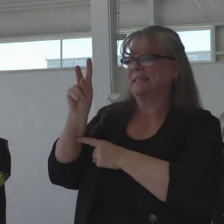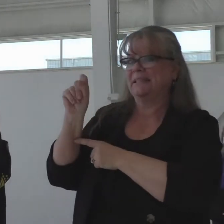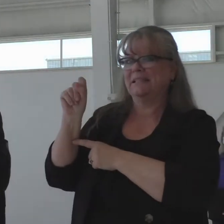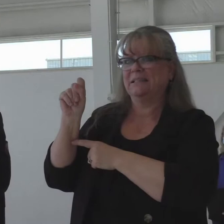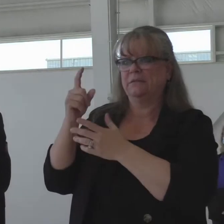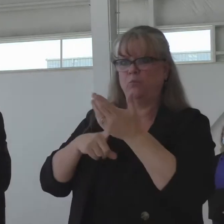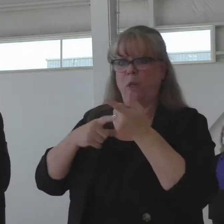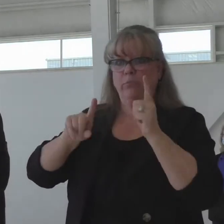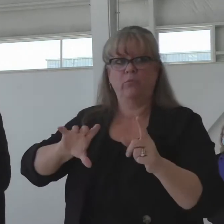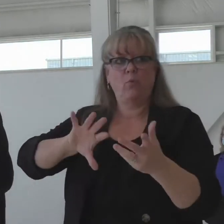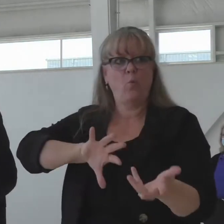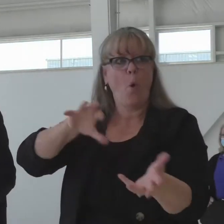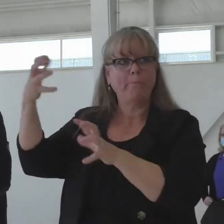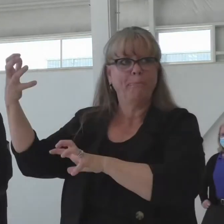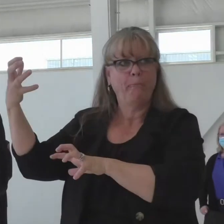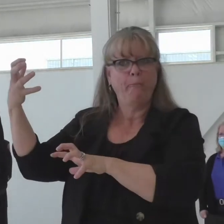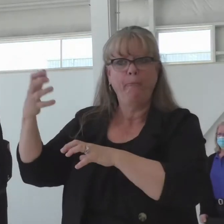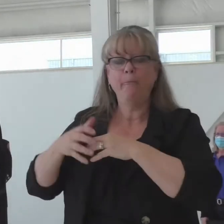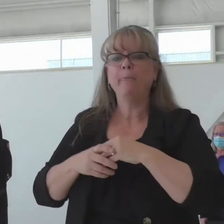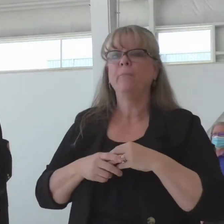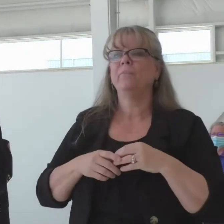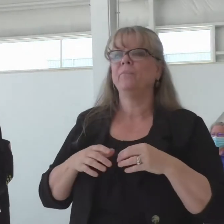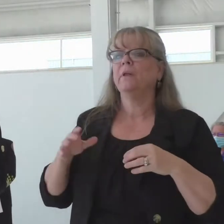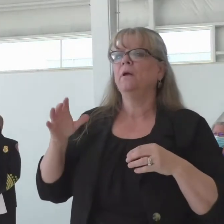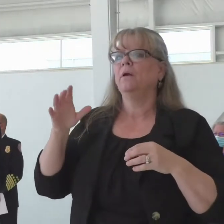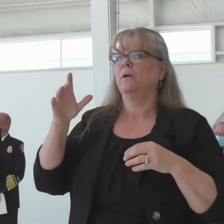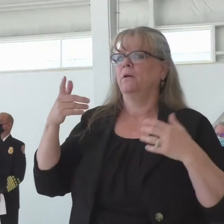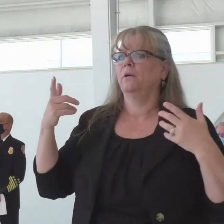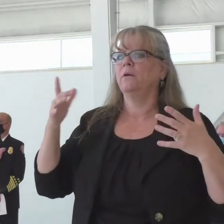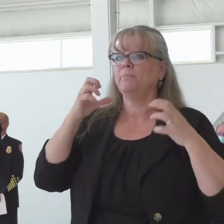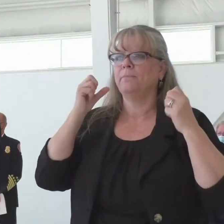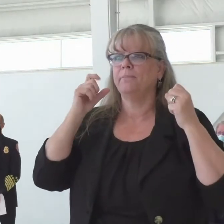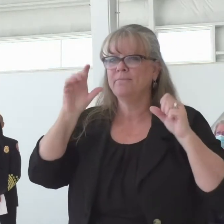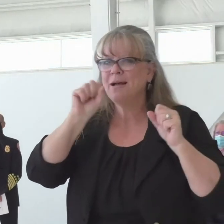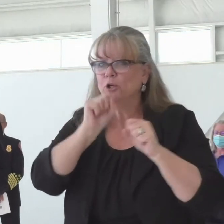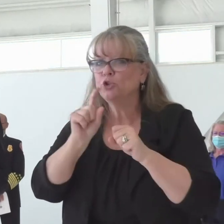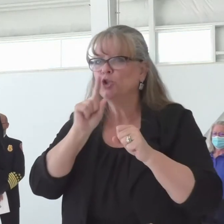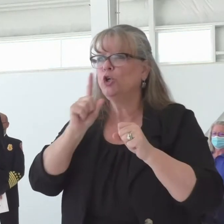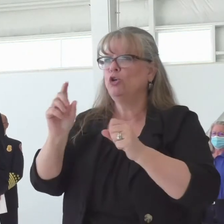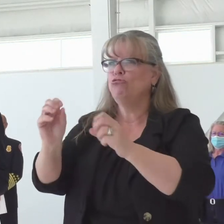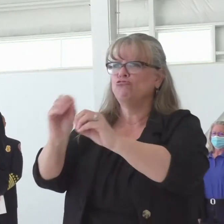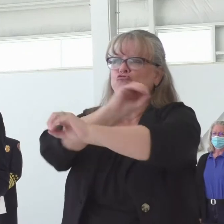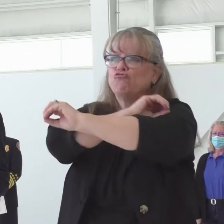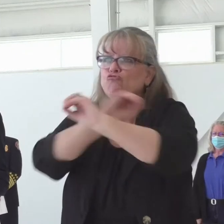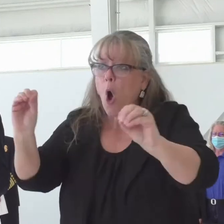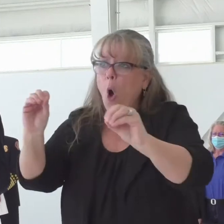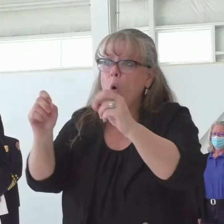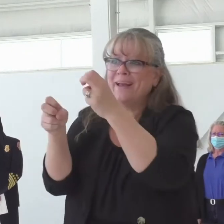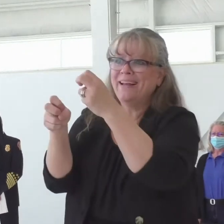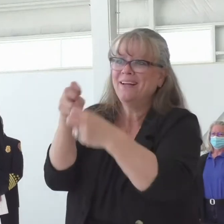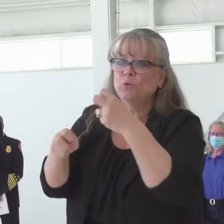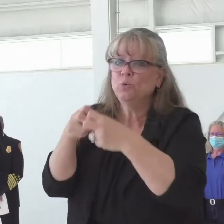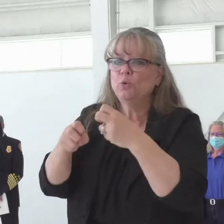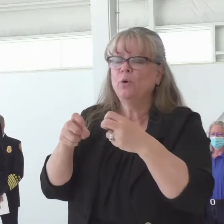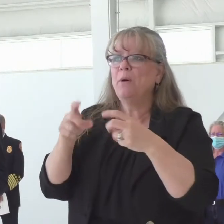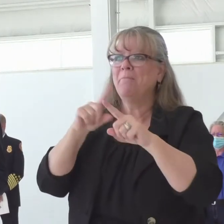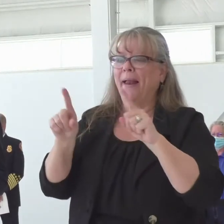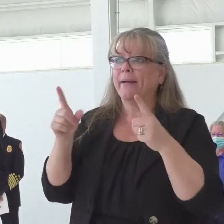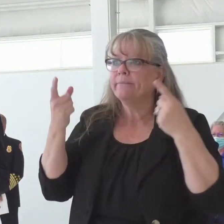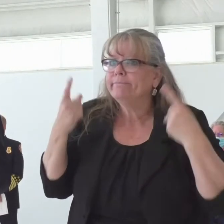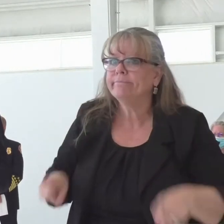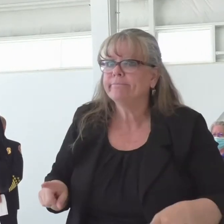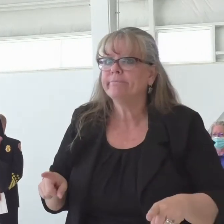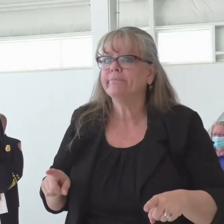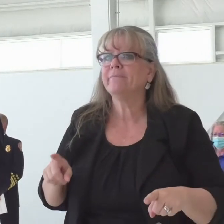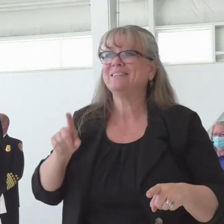there's very strong protocols in place just to make sure that there's no issues with the vaccine, and there weren't any issues with the vaccine, and the vaccines are continuing today.